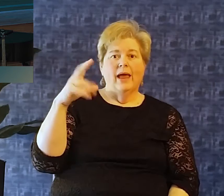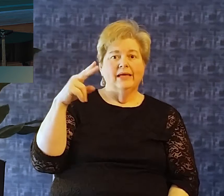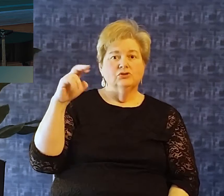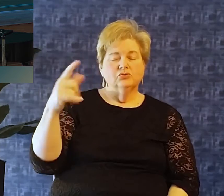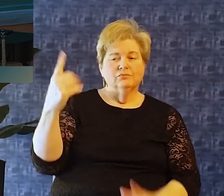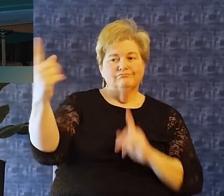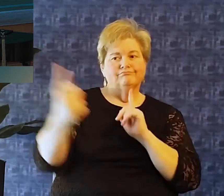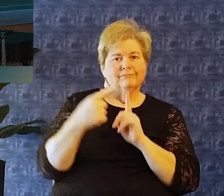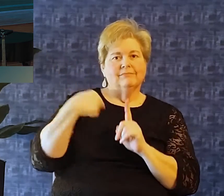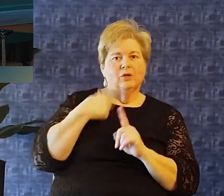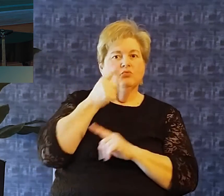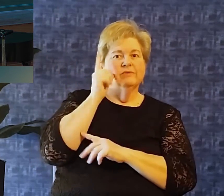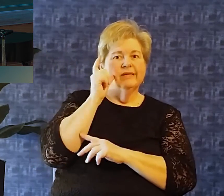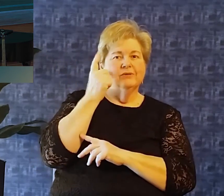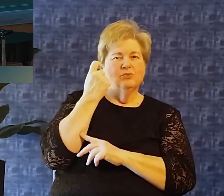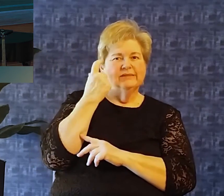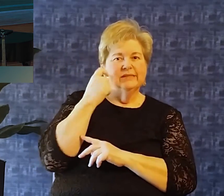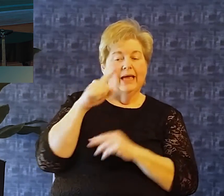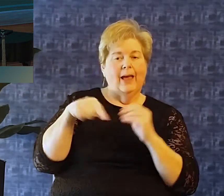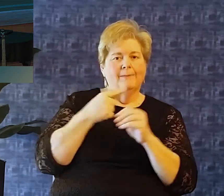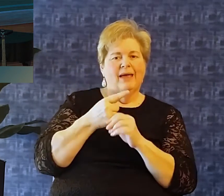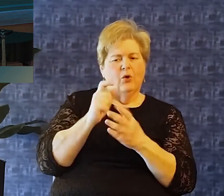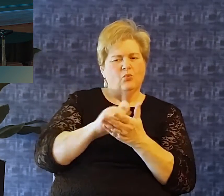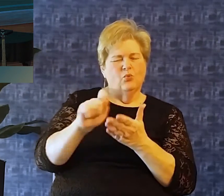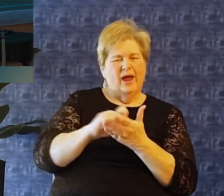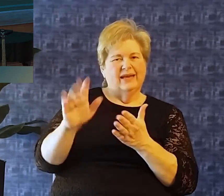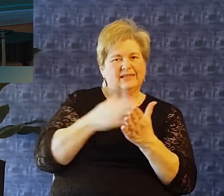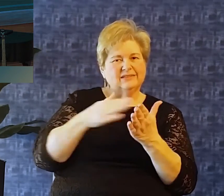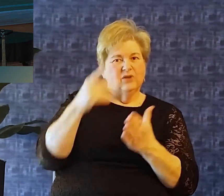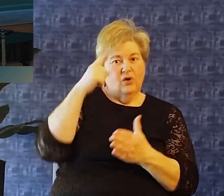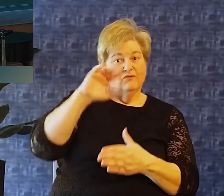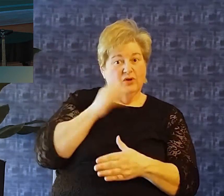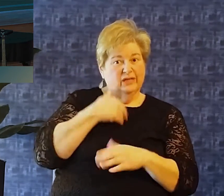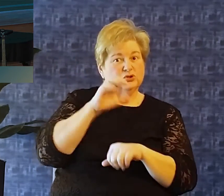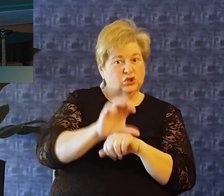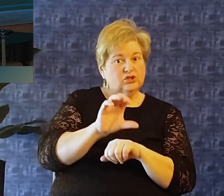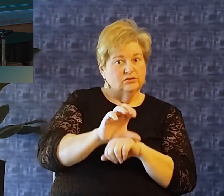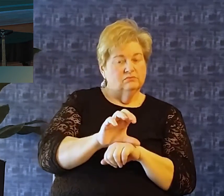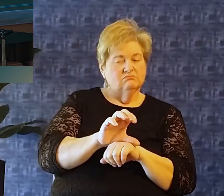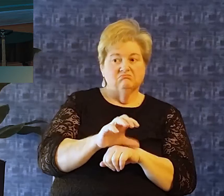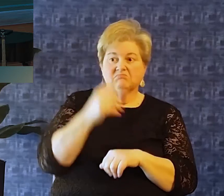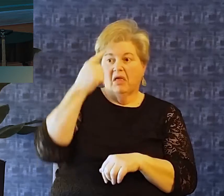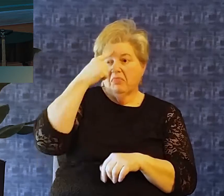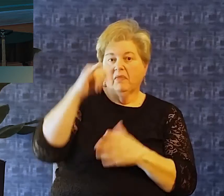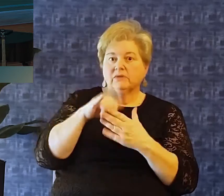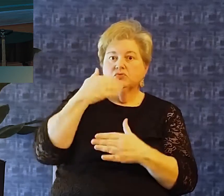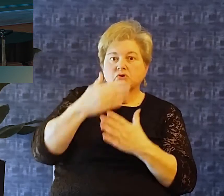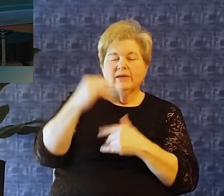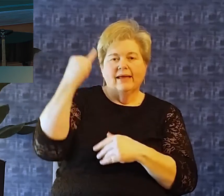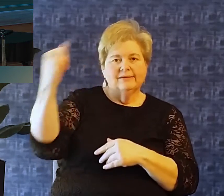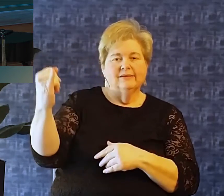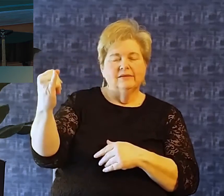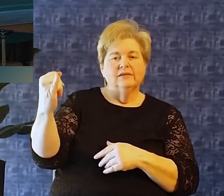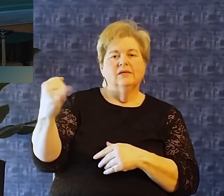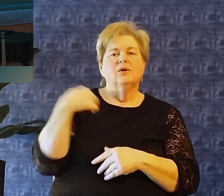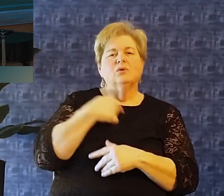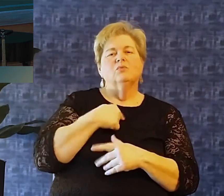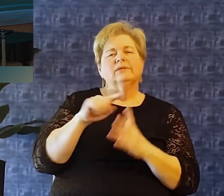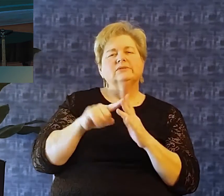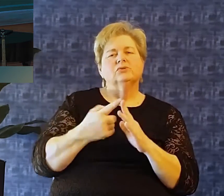about writing a song for our church And of course, I told her I thought that was a fantastic idea And so we started to talk about